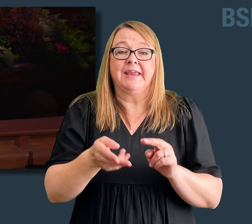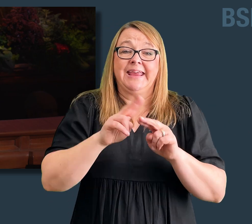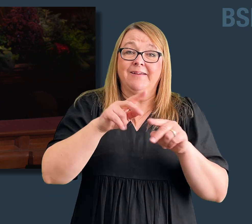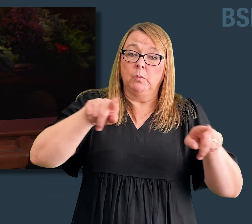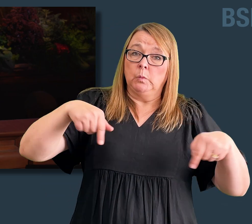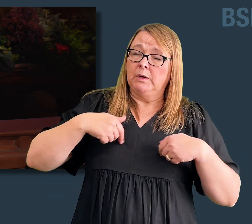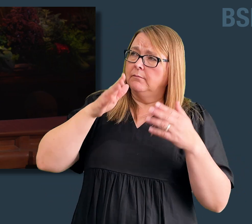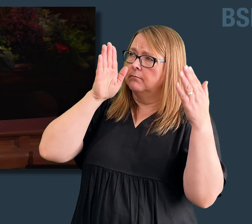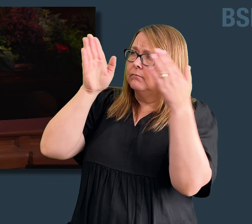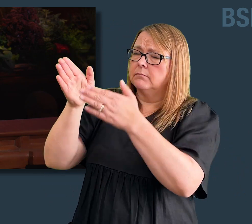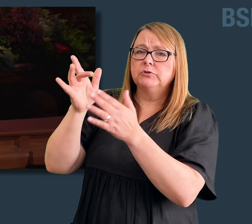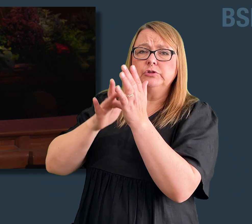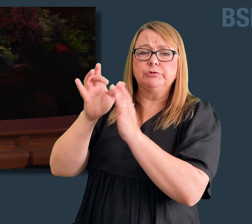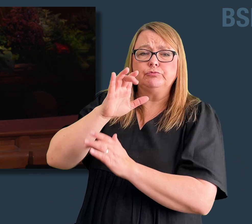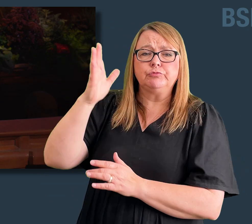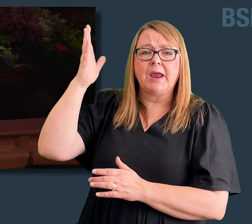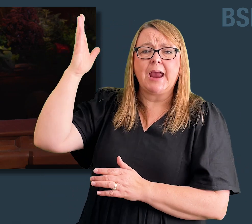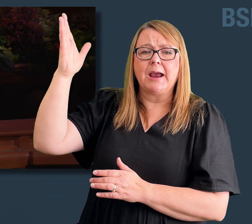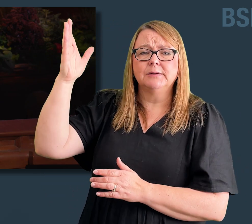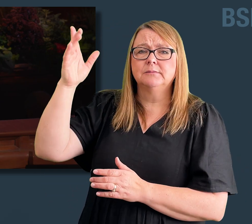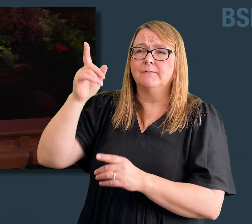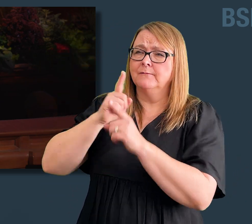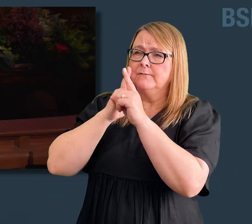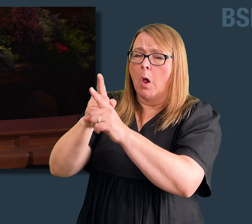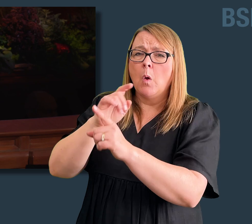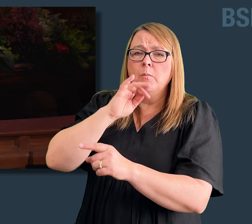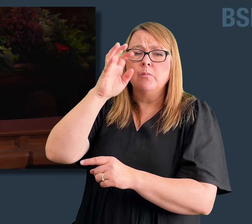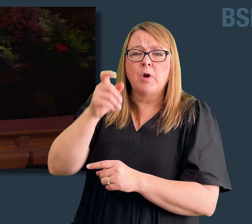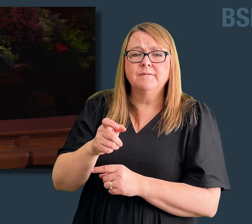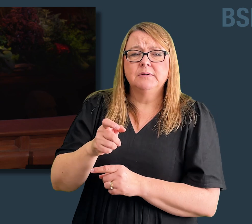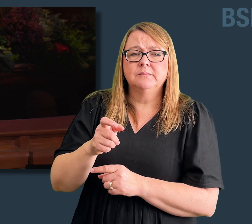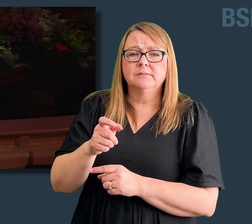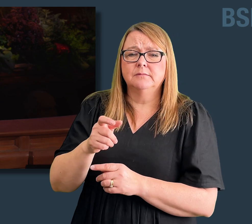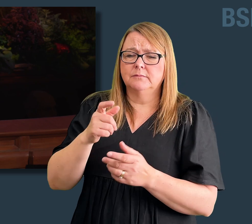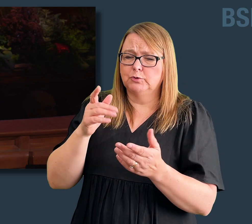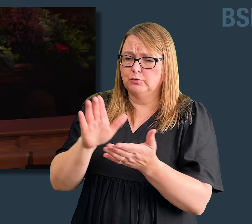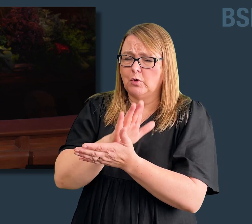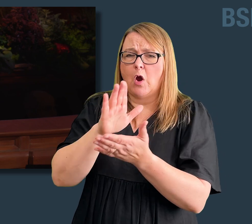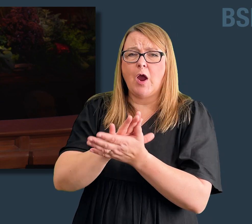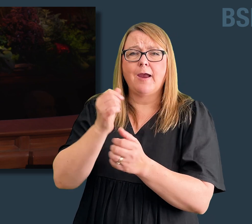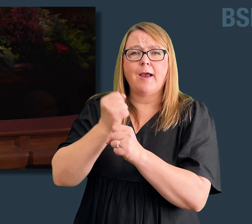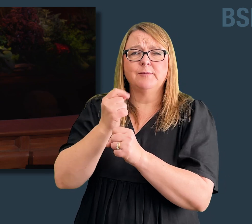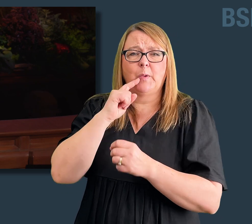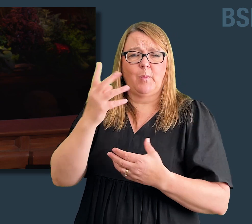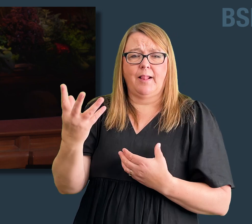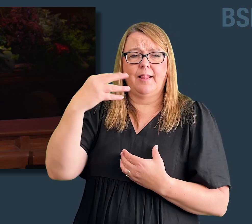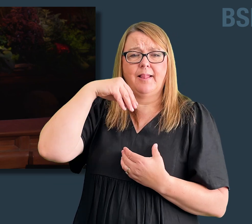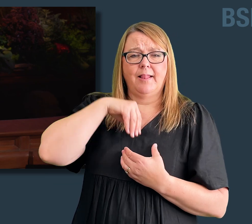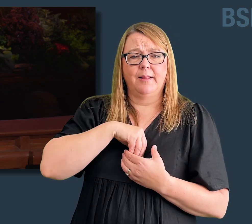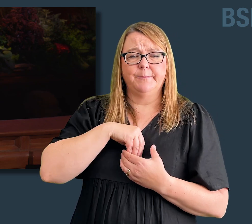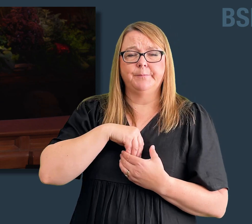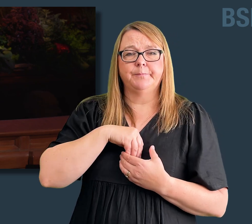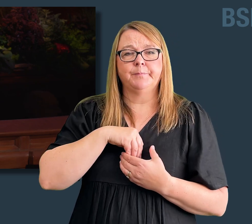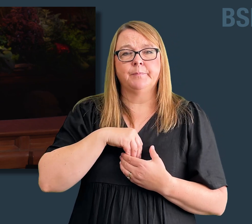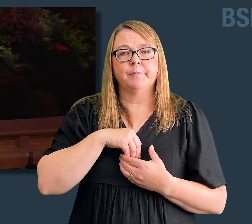follow his prophet, we will be led to Christ and the joy of his gospel. President Nelson has thought,